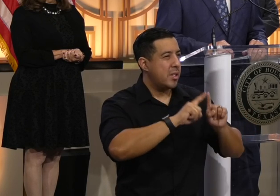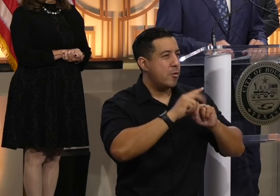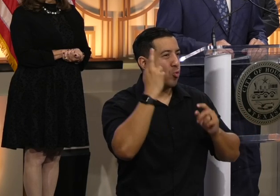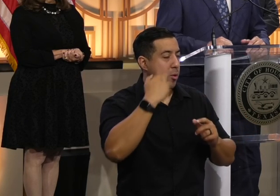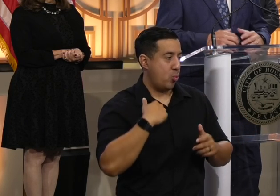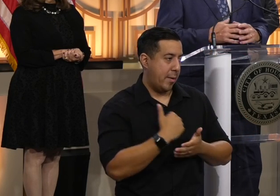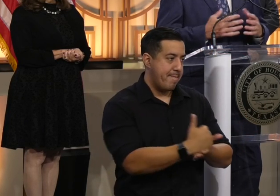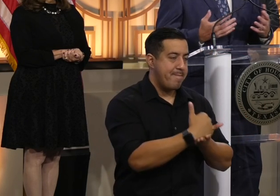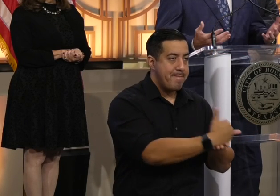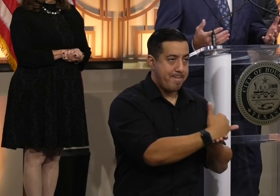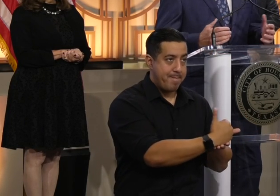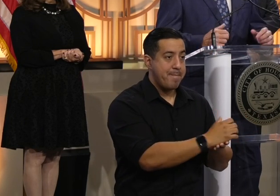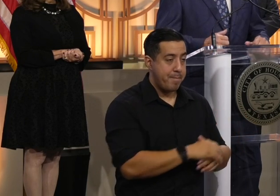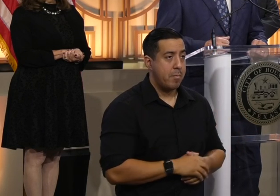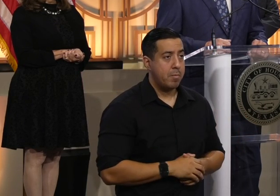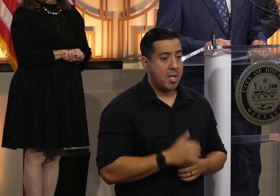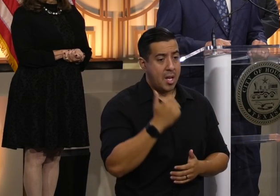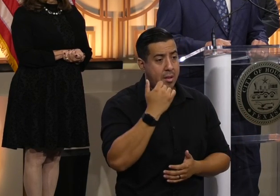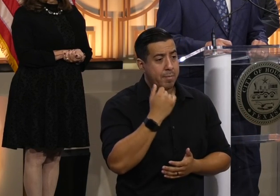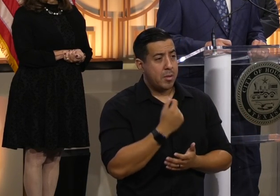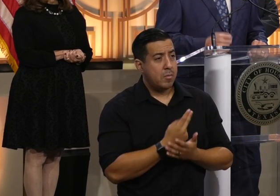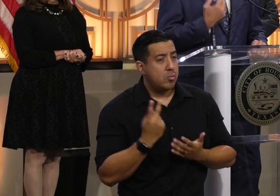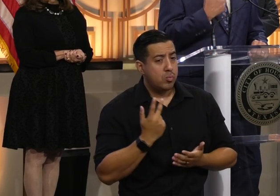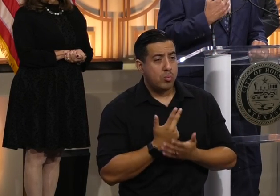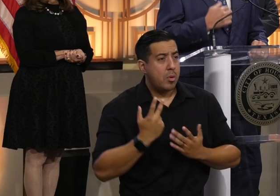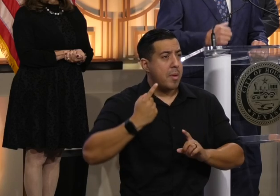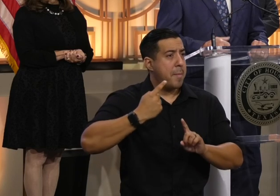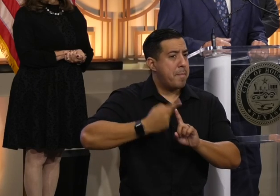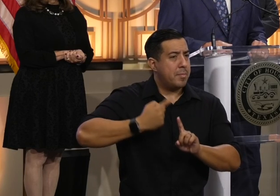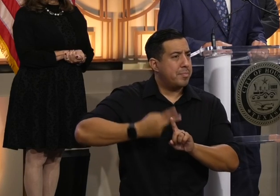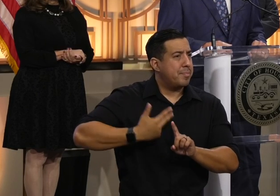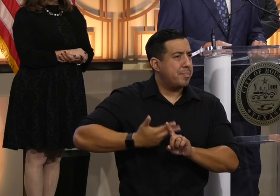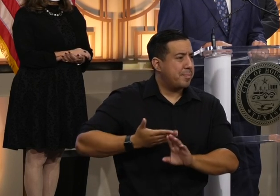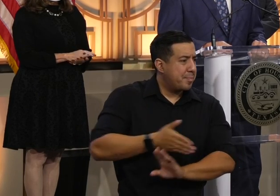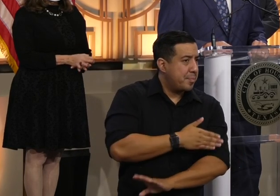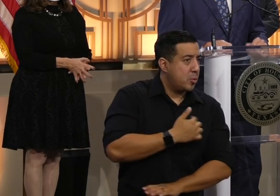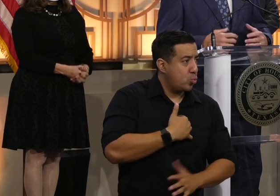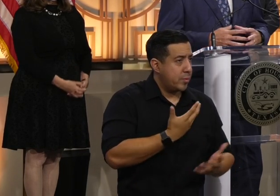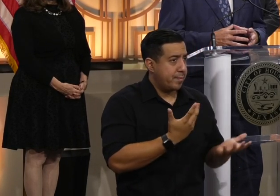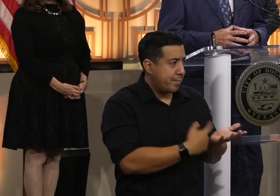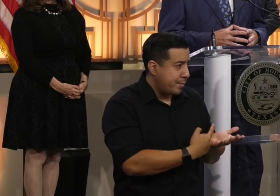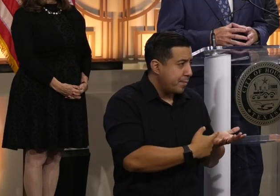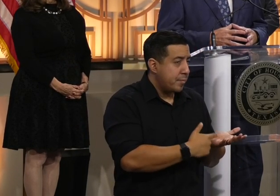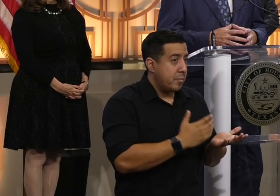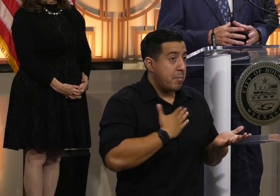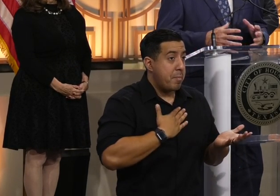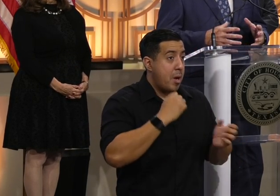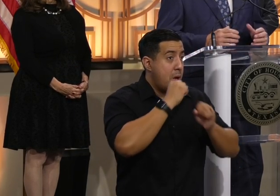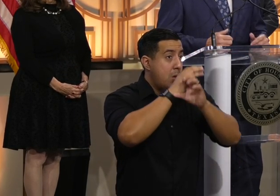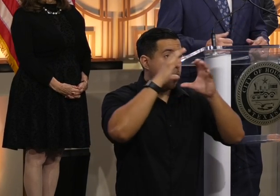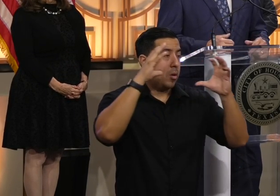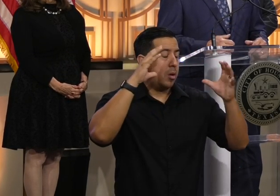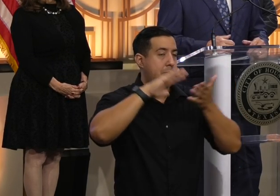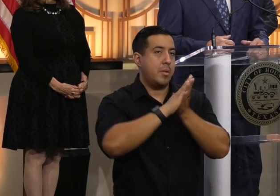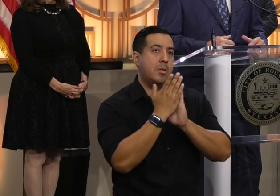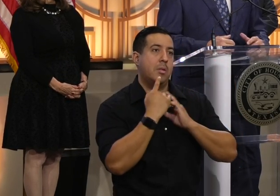In the last few weeks and months that the four of us have been spending time together, a dream of mine has begun to come true.